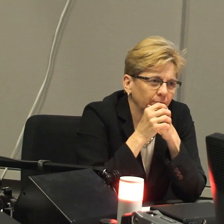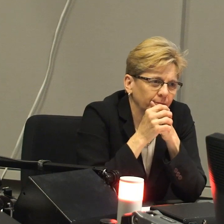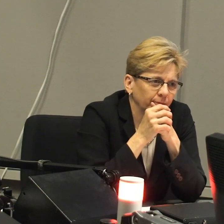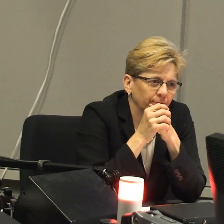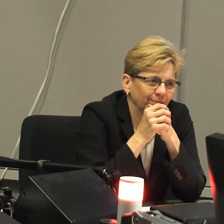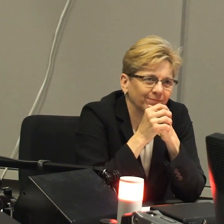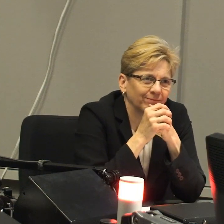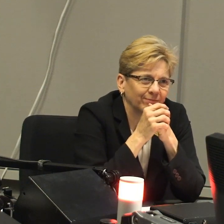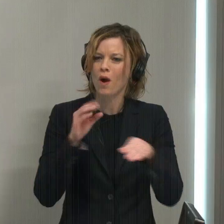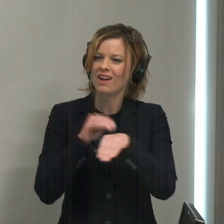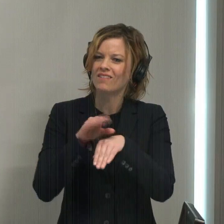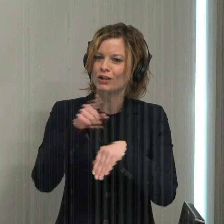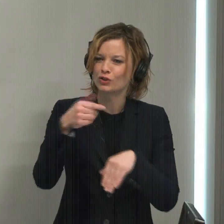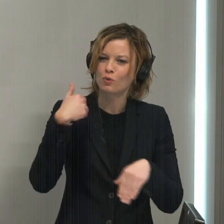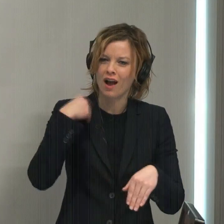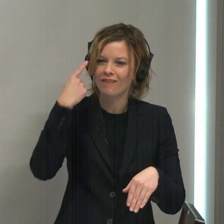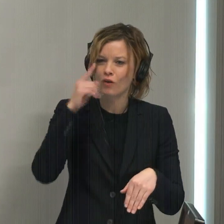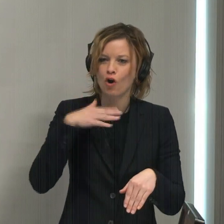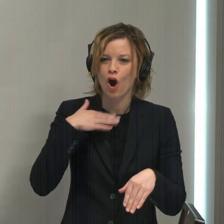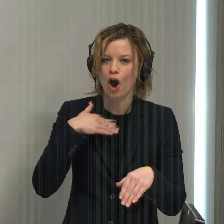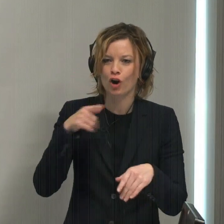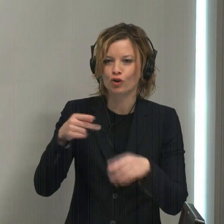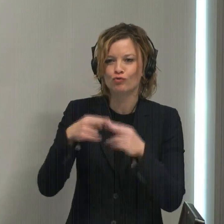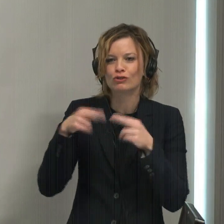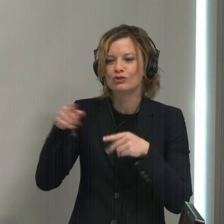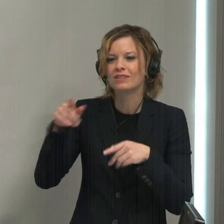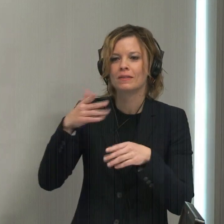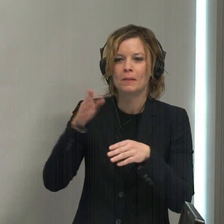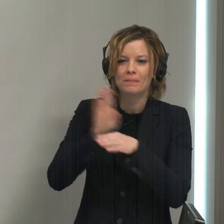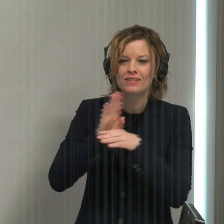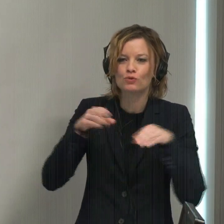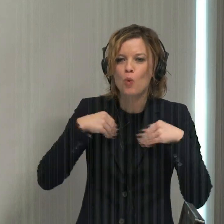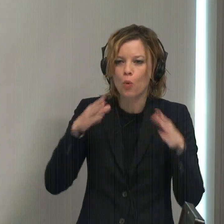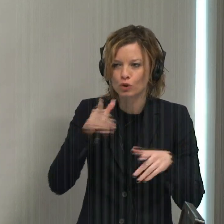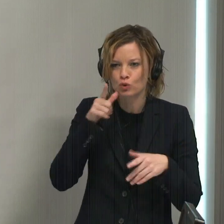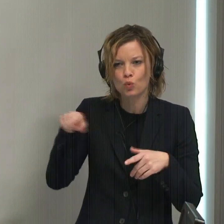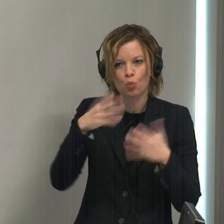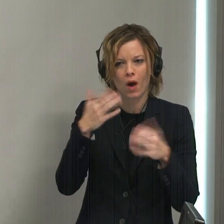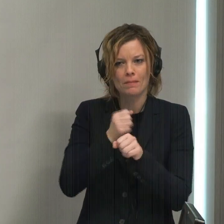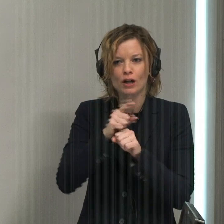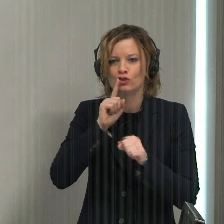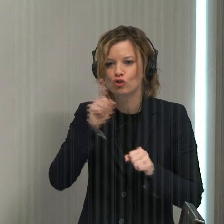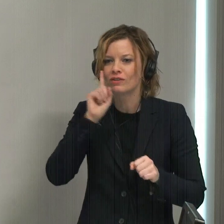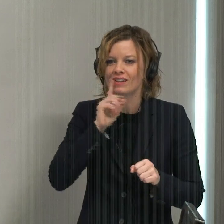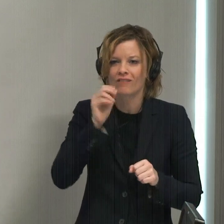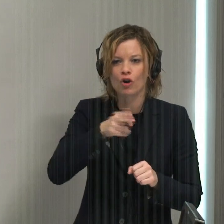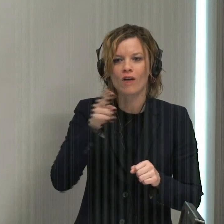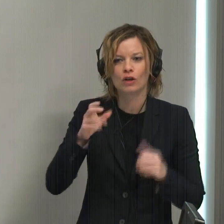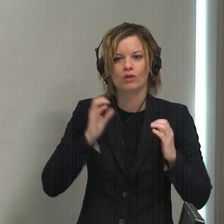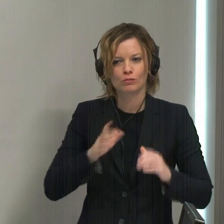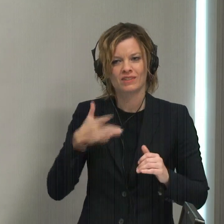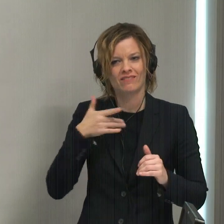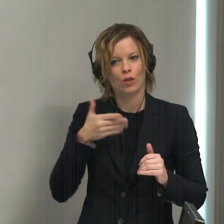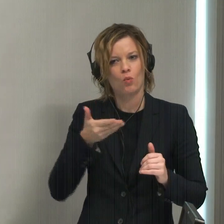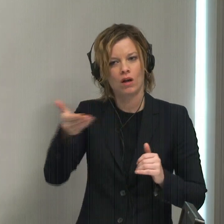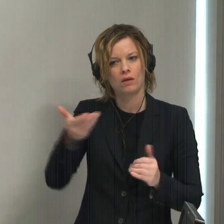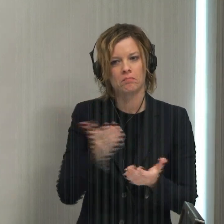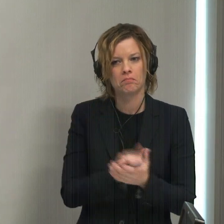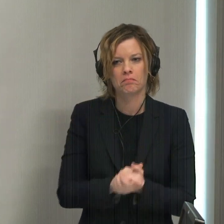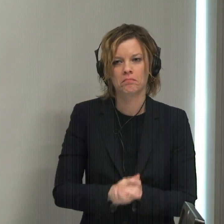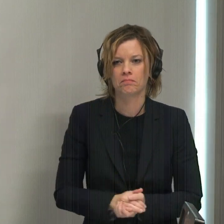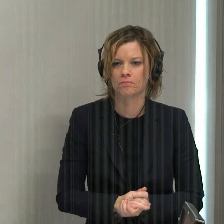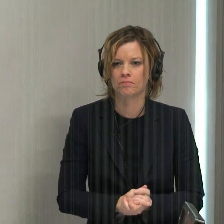What advice do you have for our region's business owners who want to make sure that deaf and hard-of-hearing customers feel welcome?